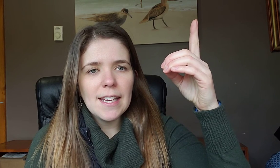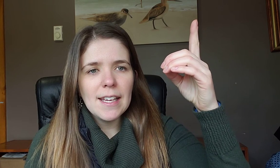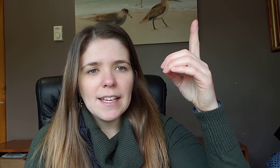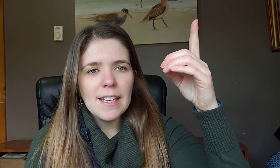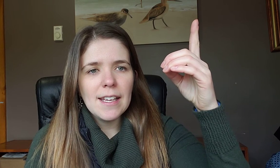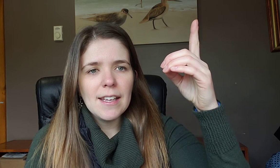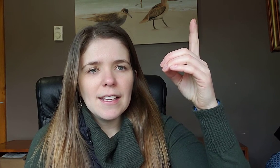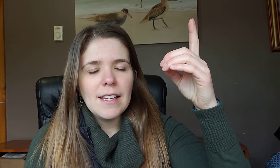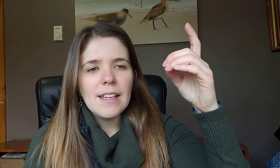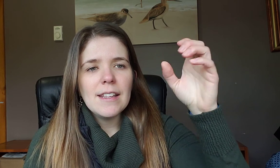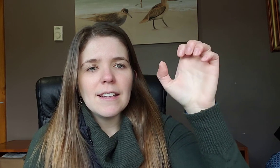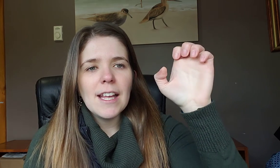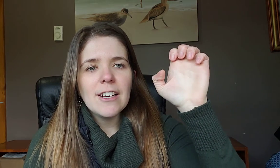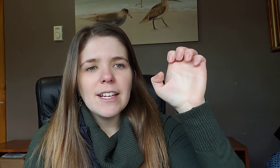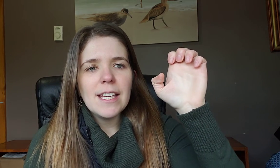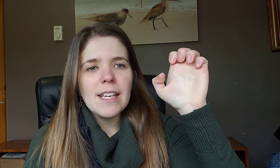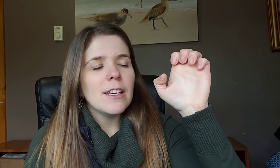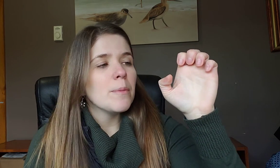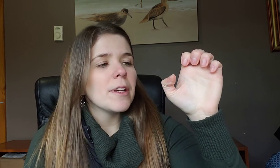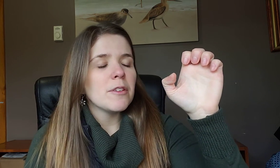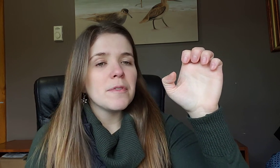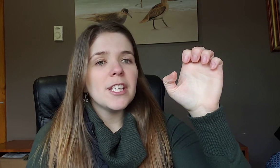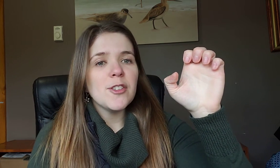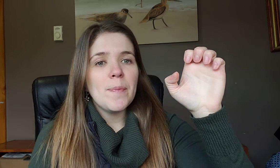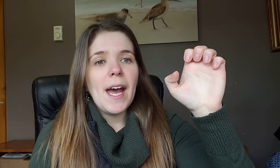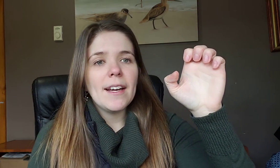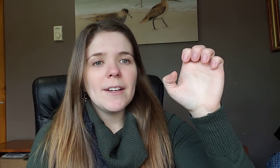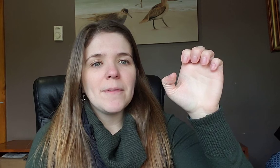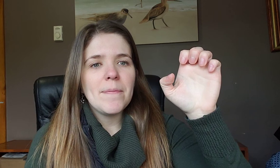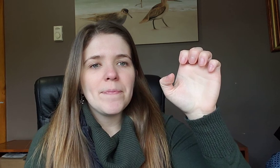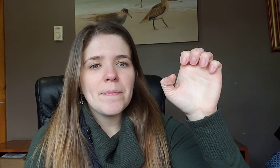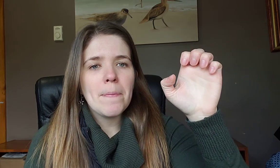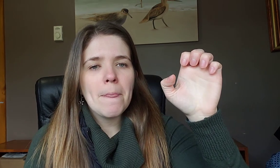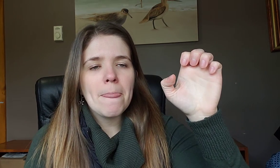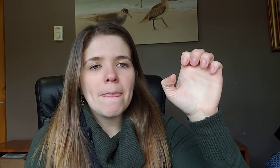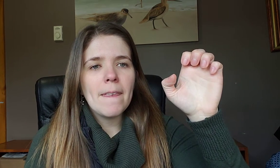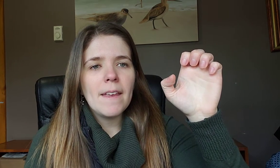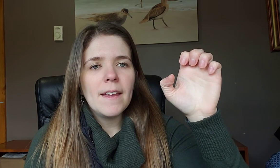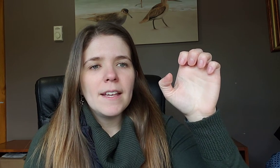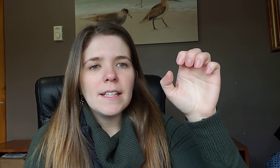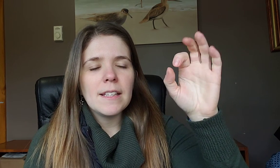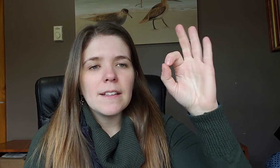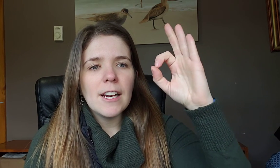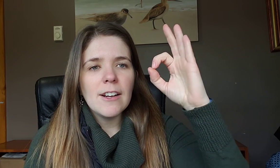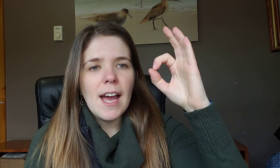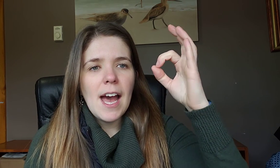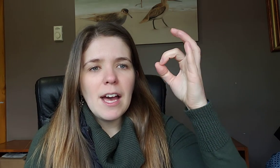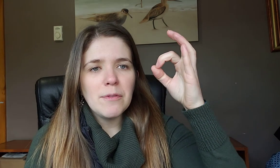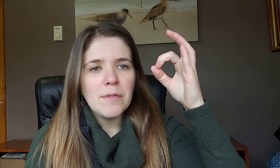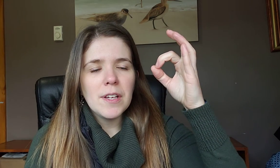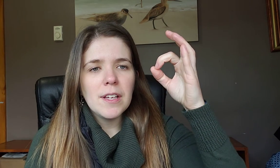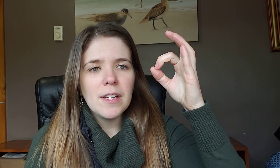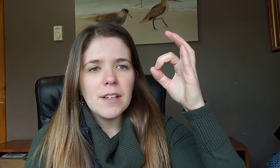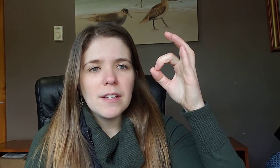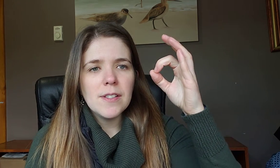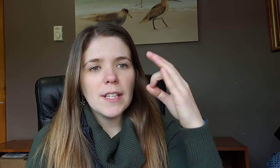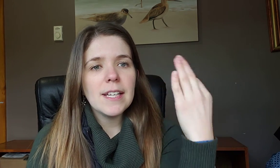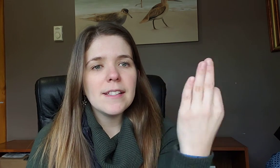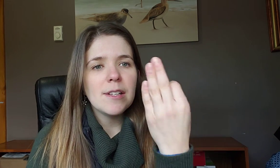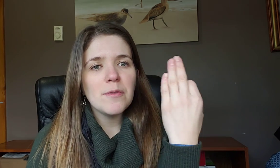the letter E you bring your fingers back and the letter F it's like I signed